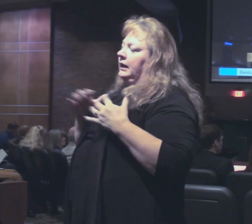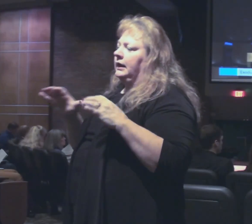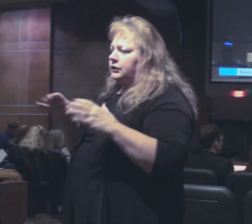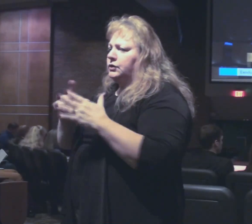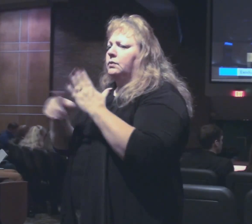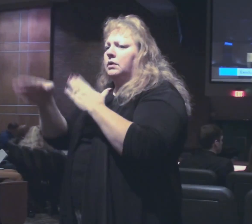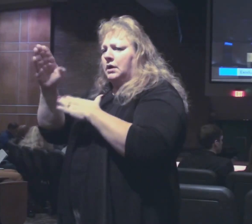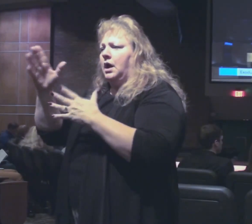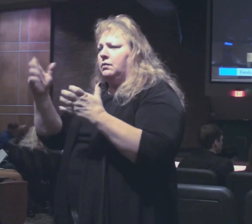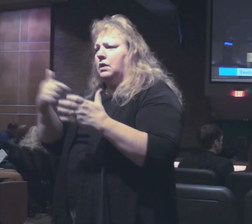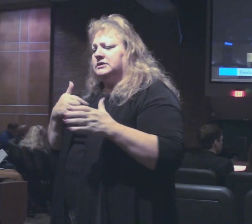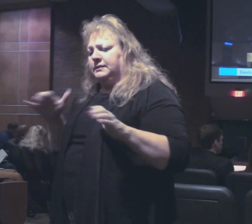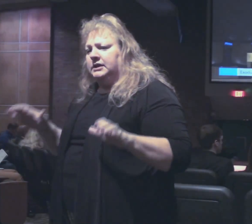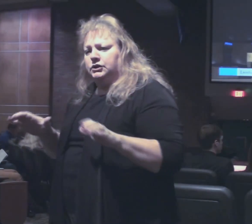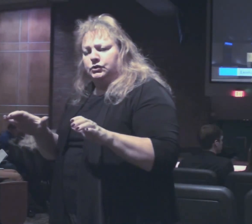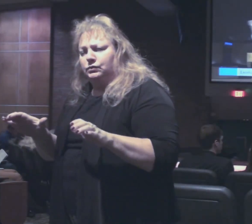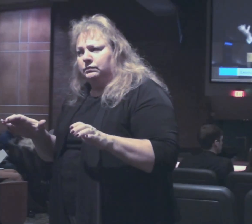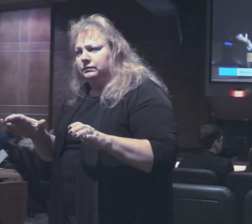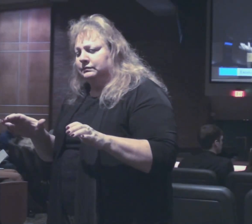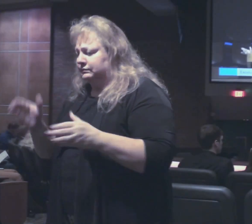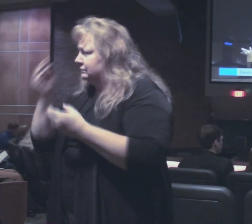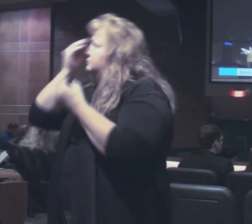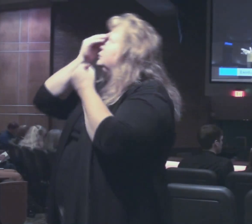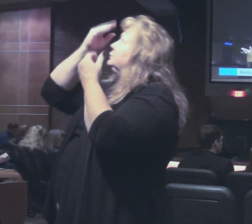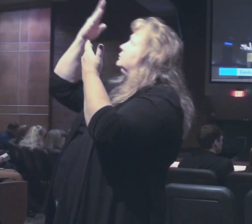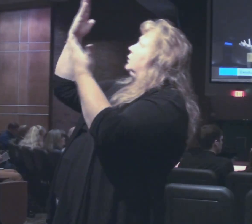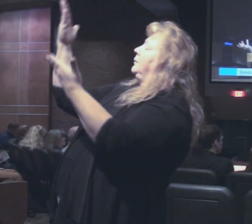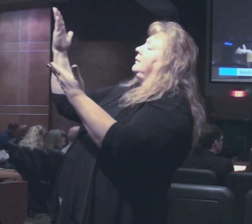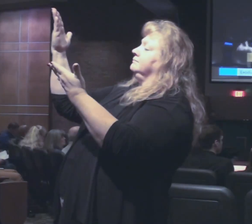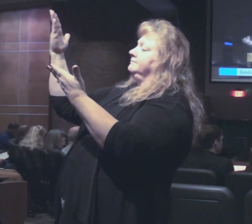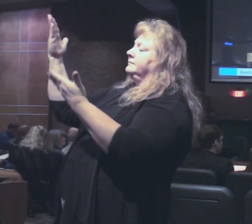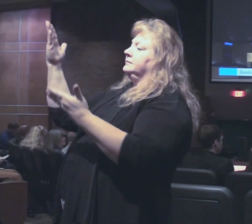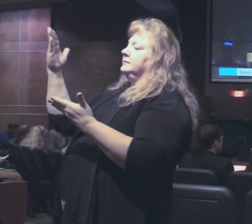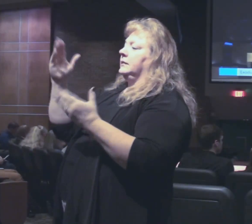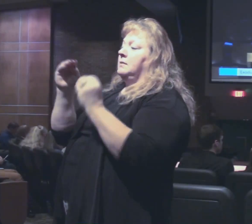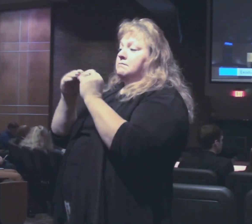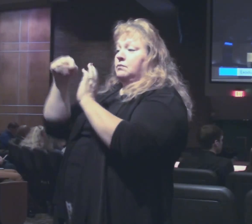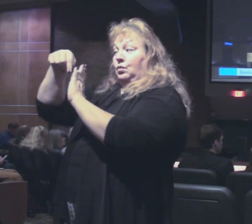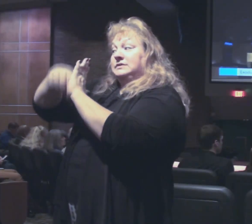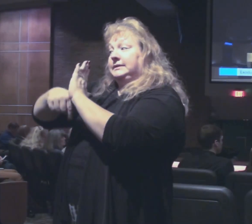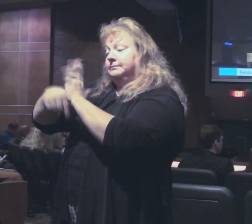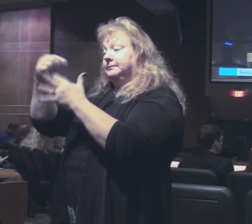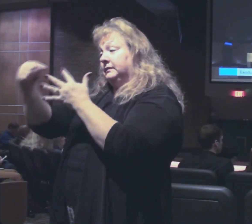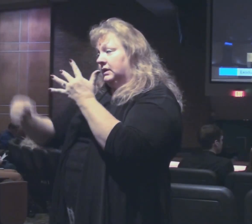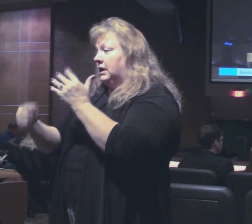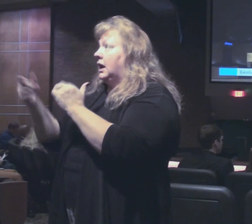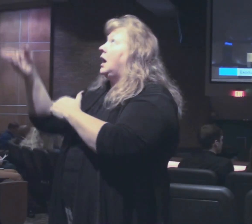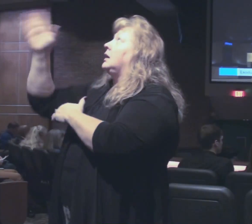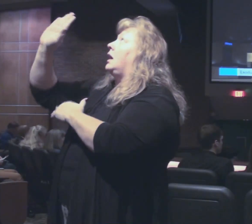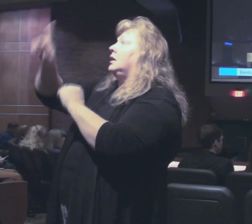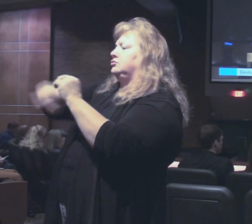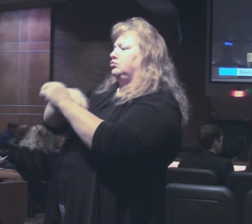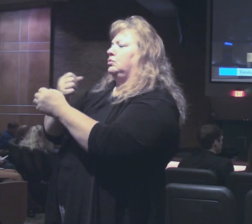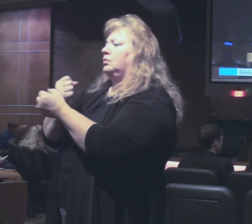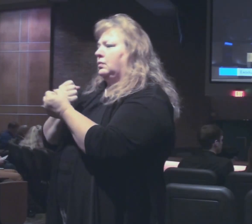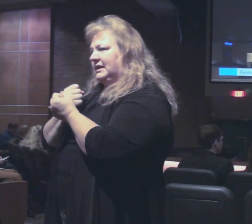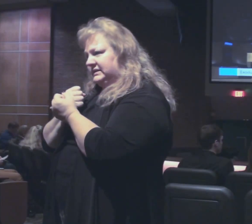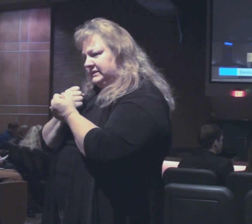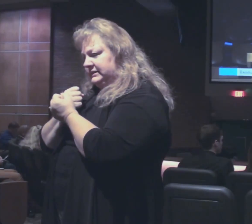God would have them do. Same principle we're talking about and we'll get to more in detail on God's grace